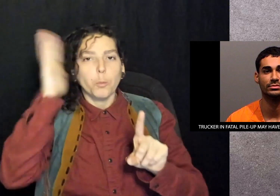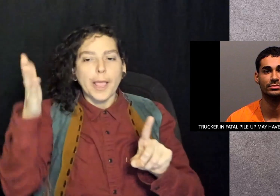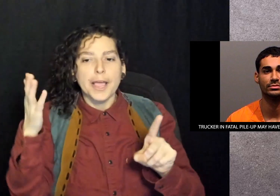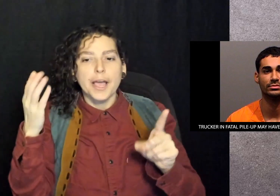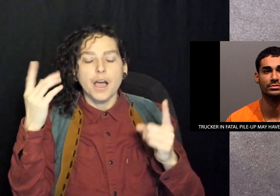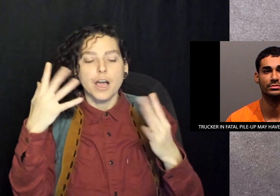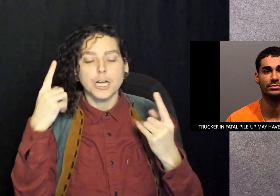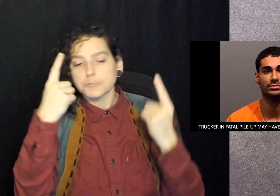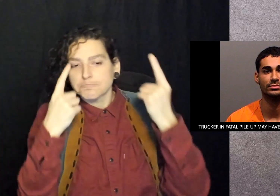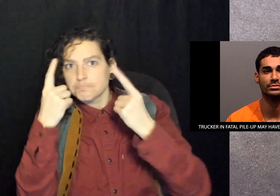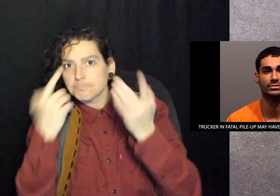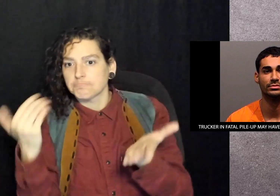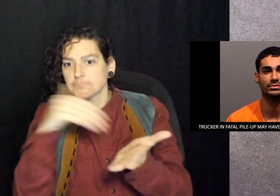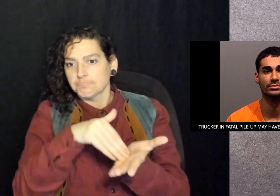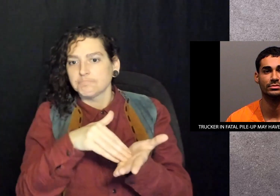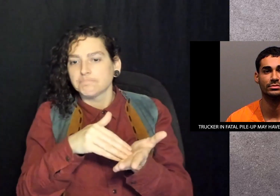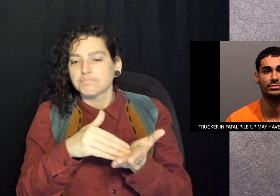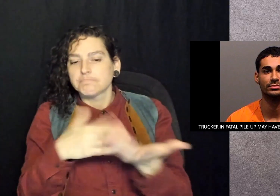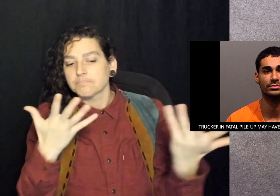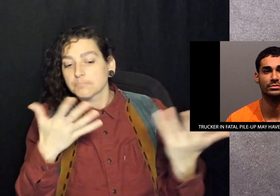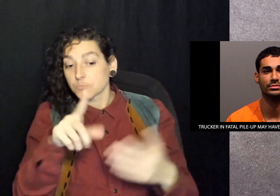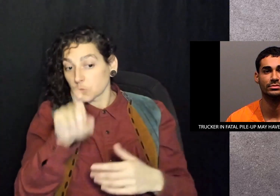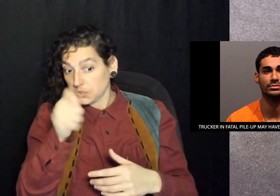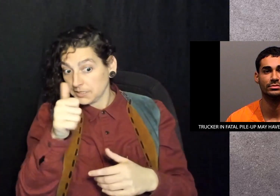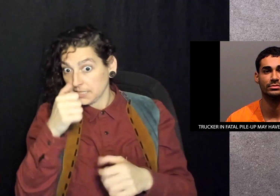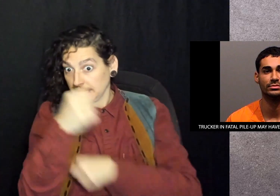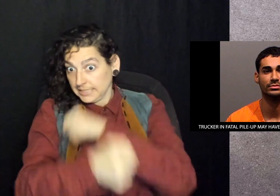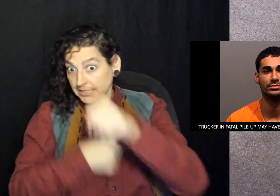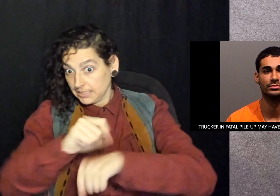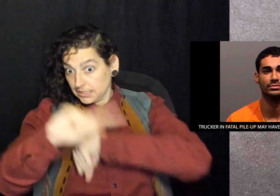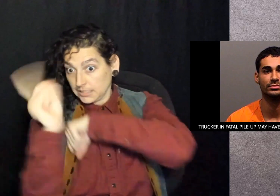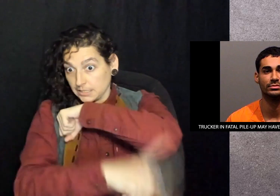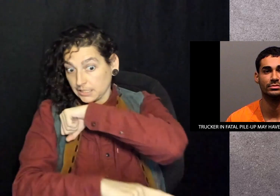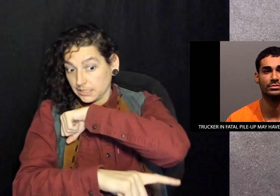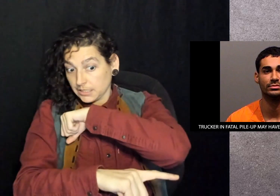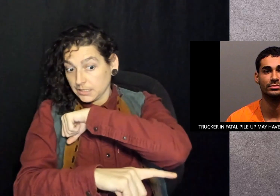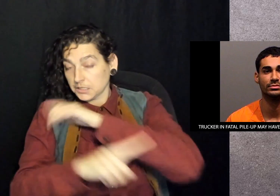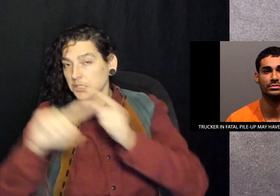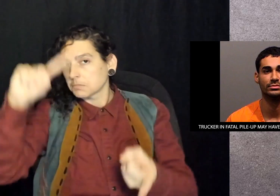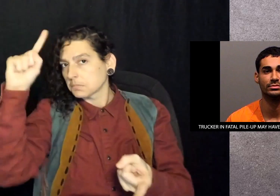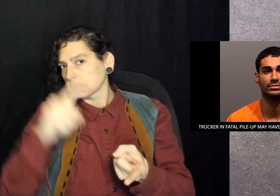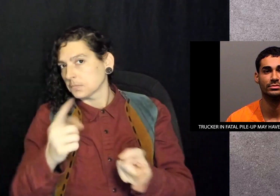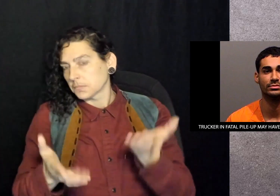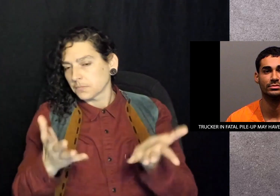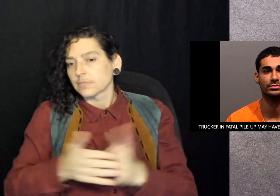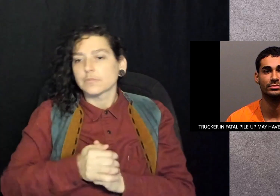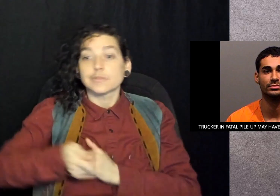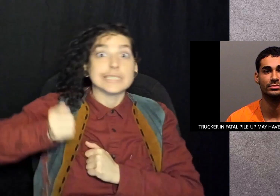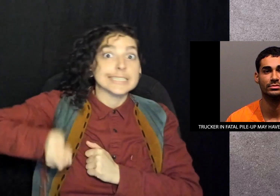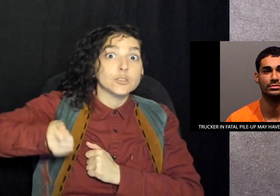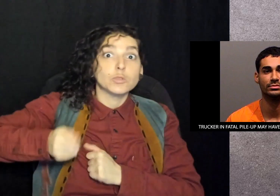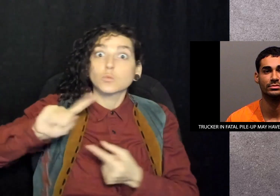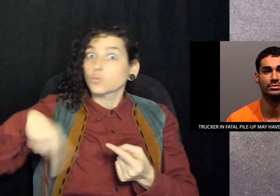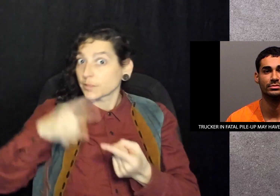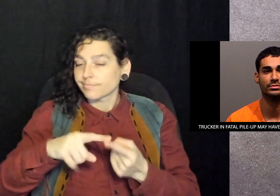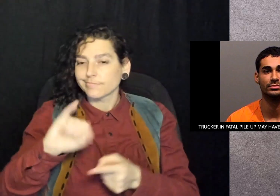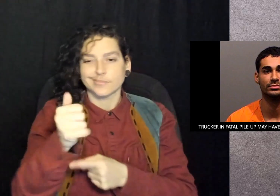A judge will reconsider the 110-year sentence at a hearing on January 13th.